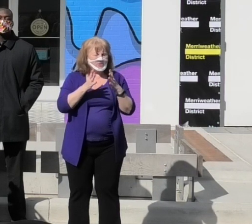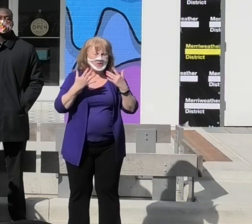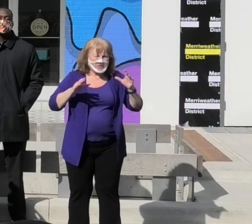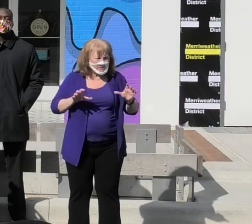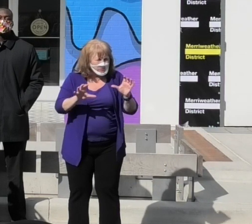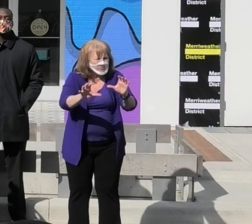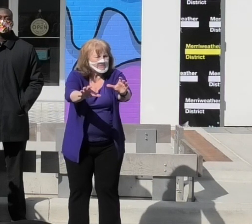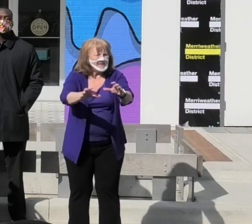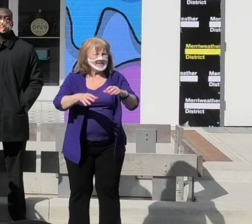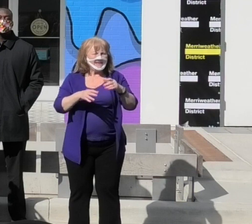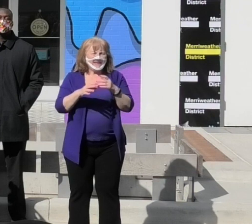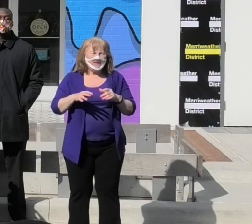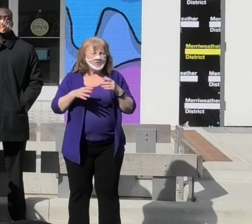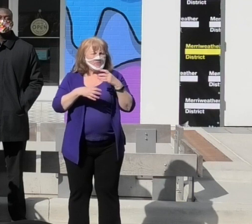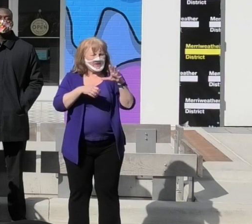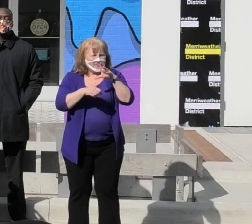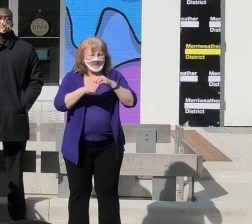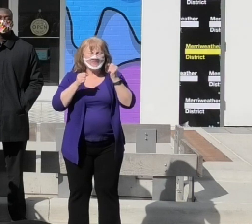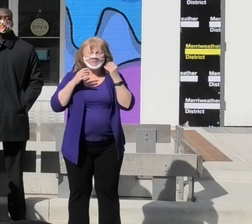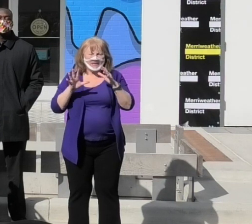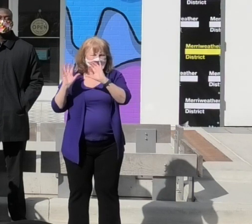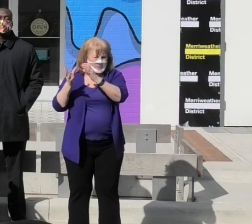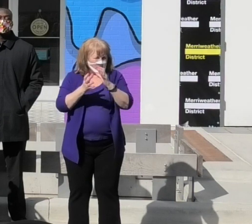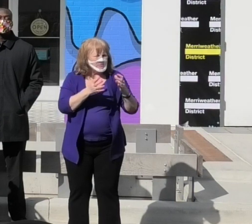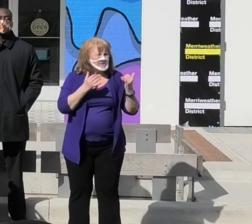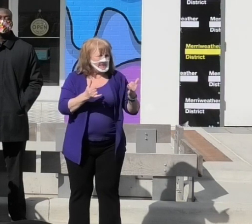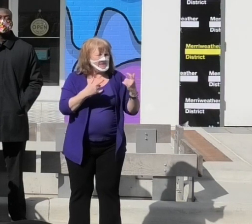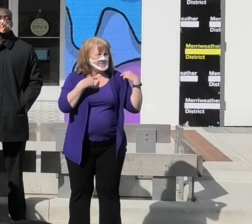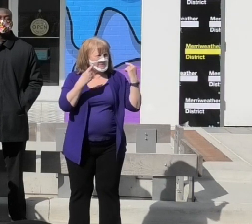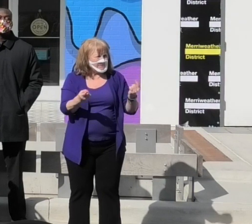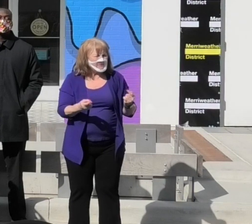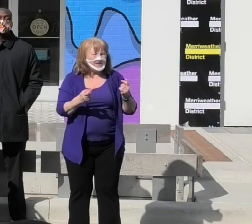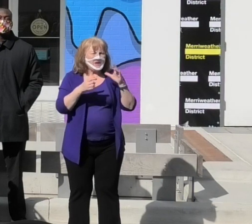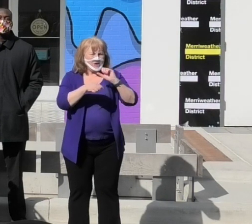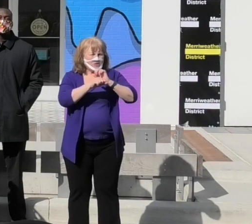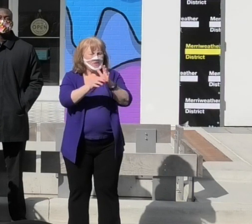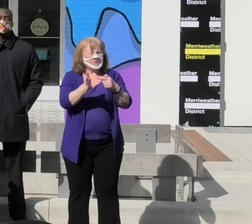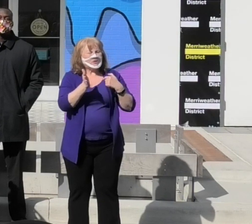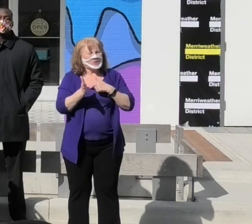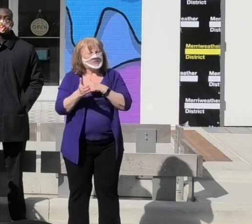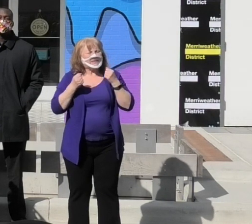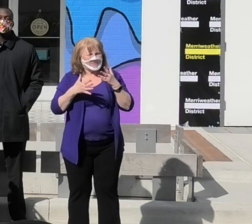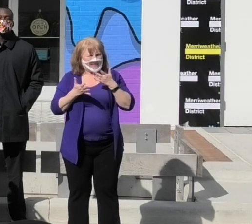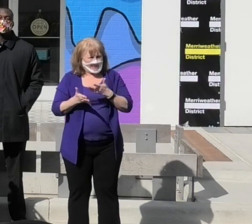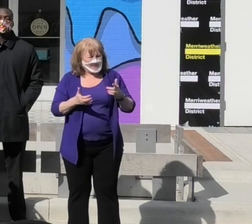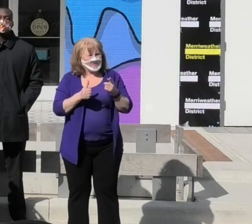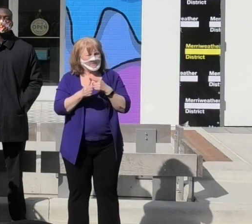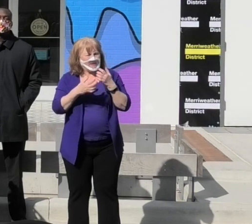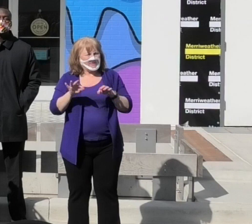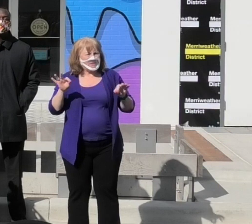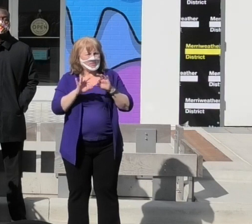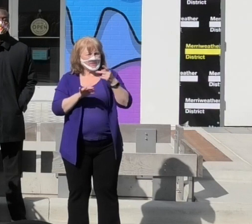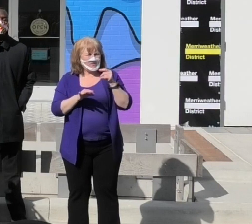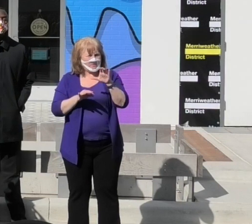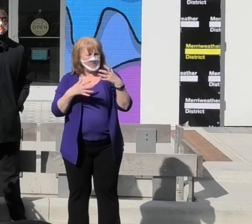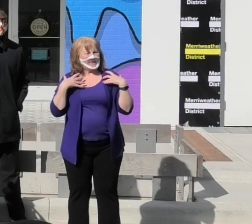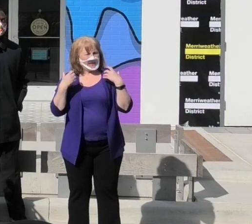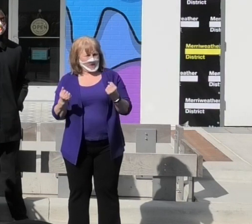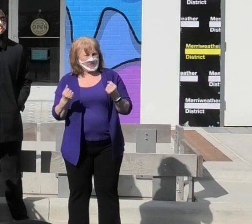well as engaging with key trust brokers. COVID has shown us many things. One is the importance of public health